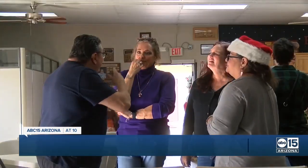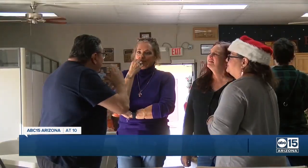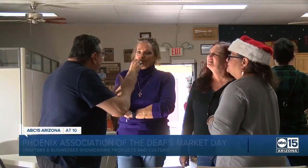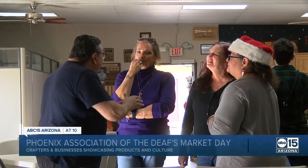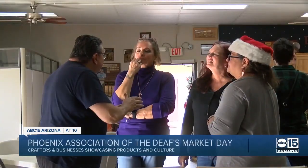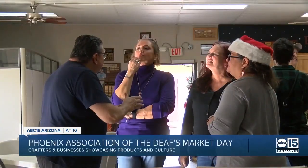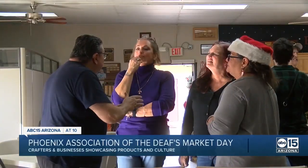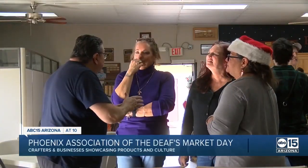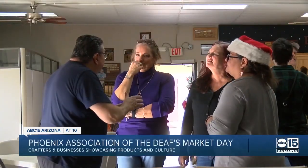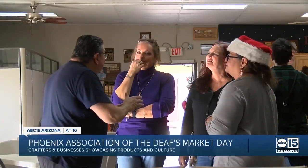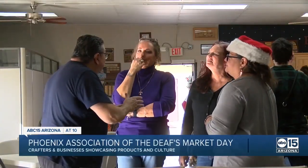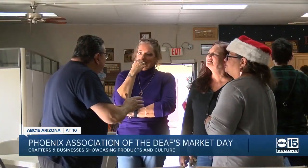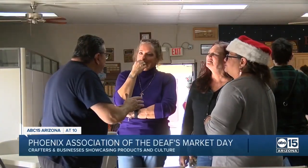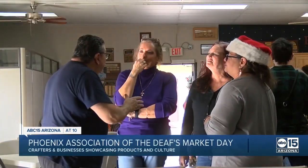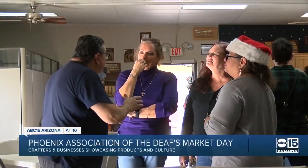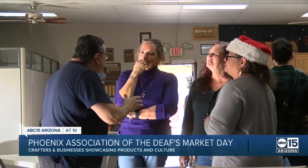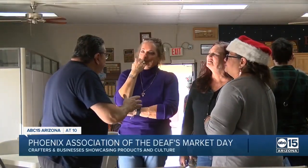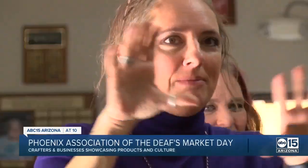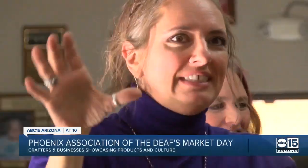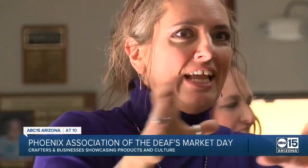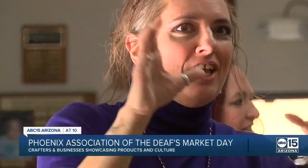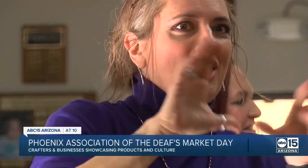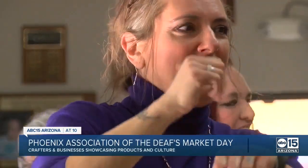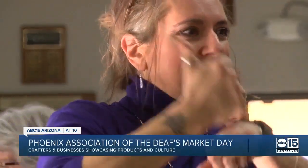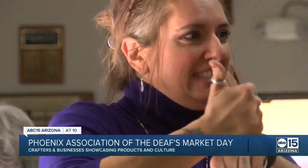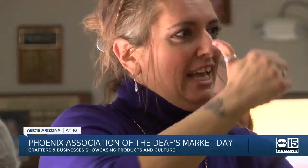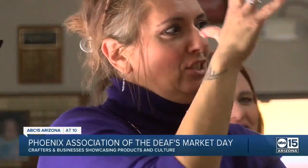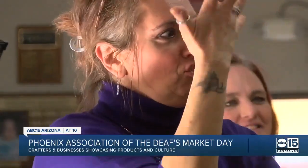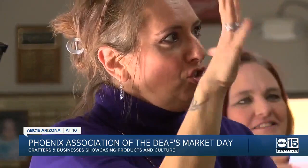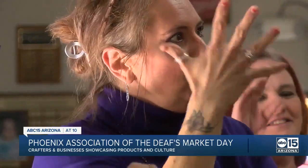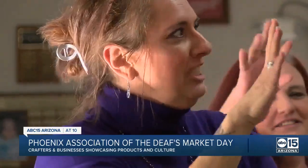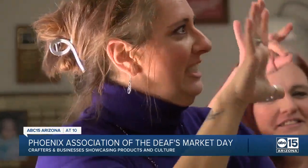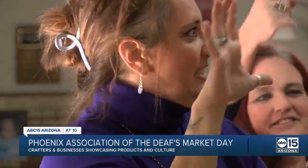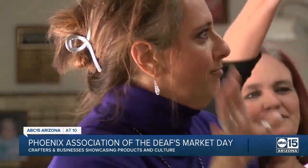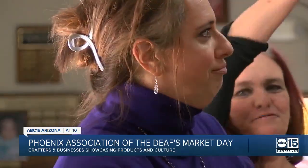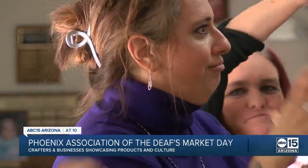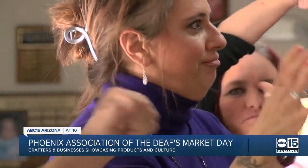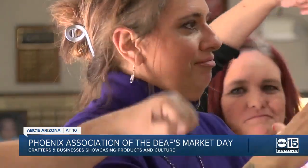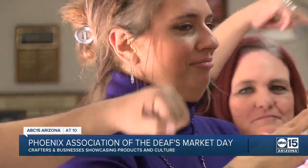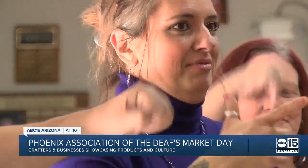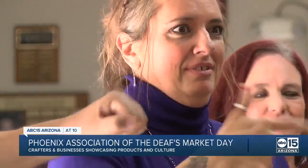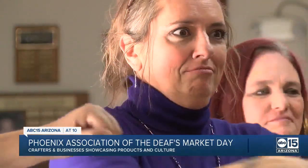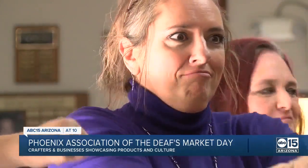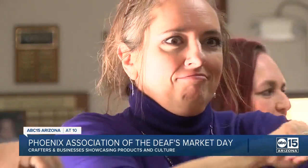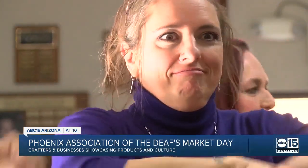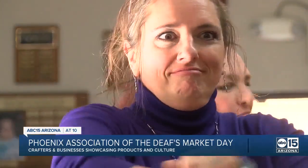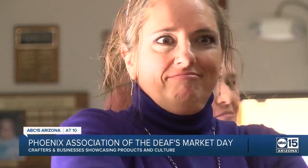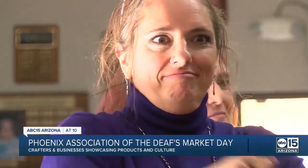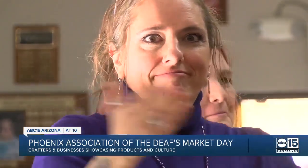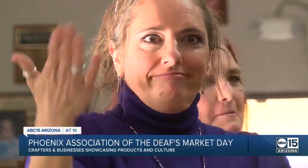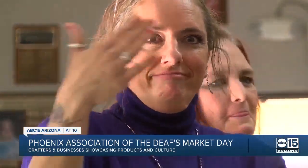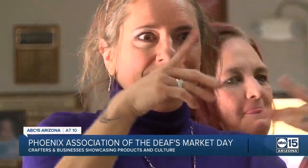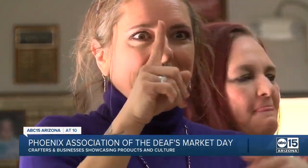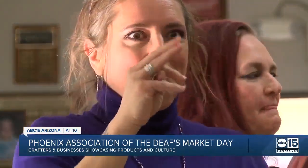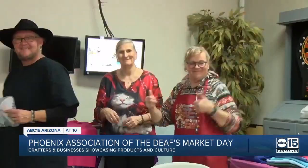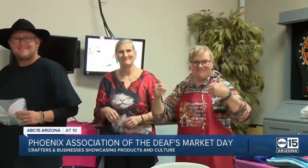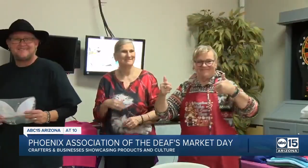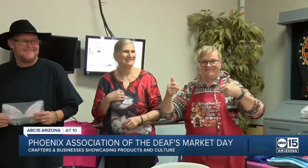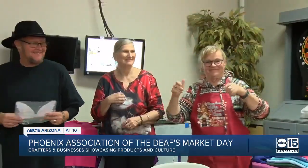to learn and try. We're not going to oppress you. We really want to communicate with you and we're going to share our culture. The point of the market is to